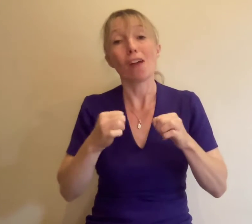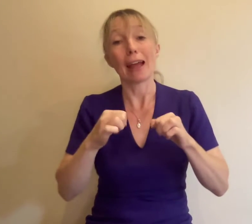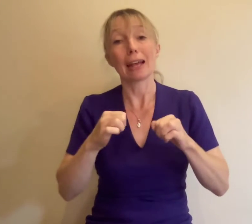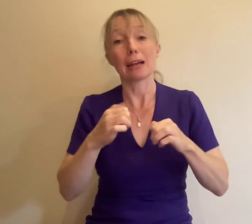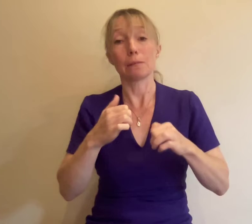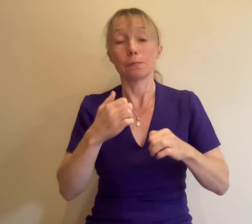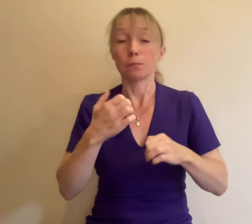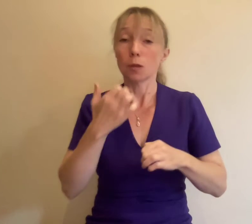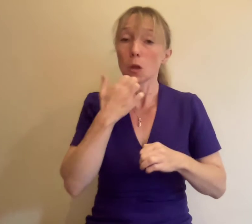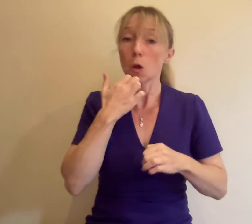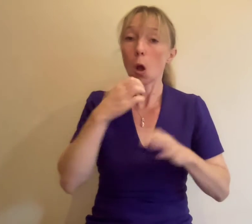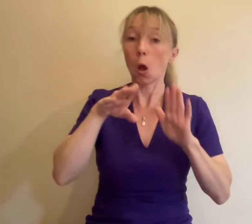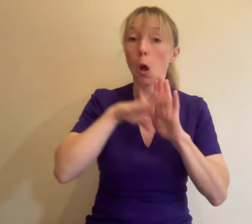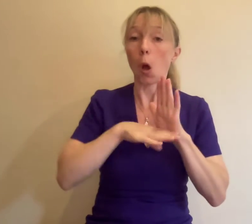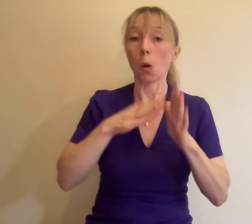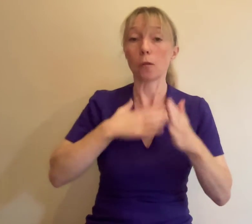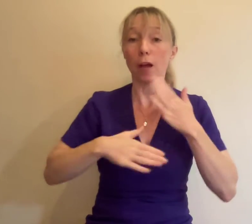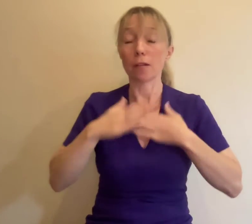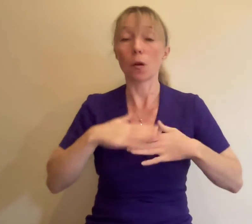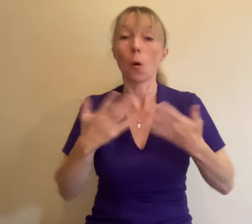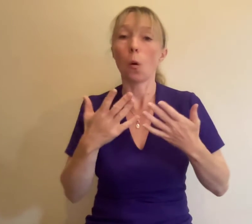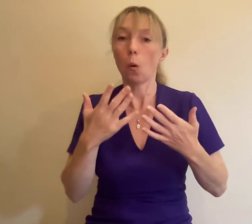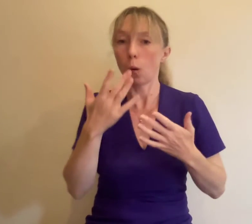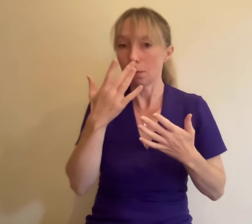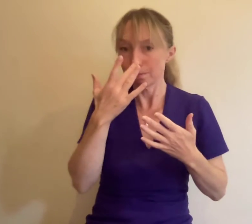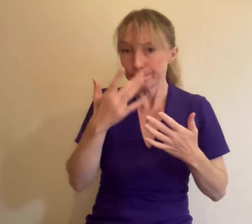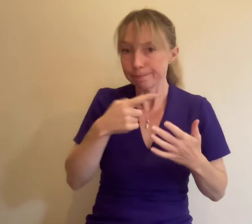withheld any information or material in their application